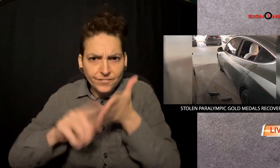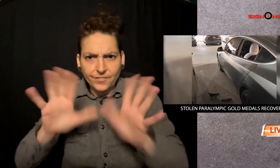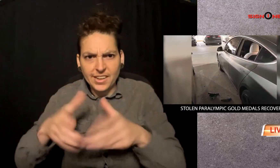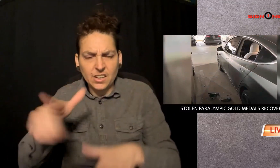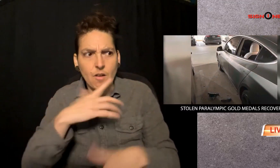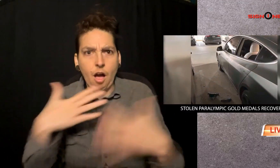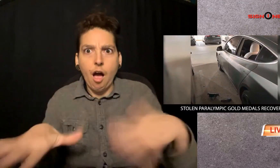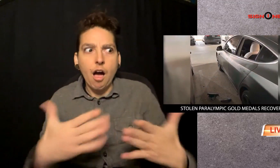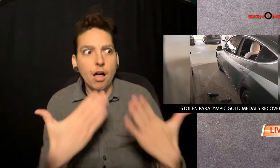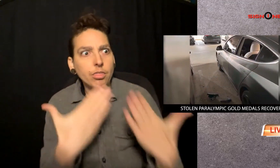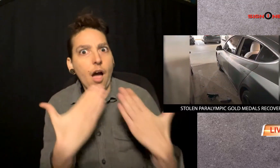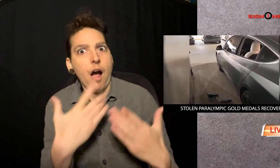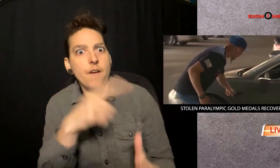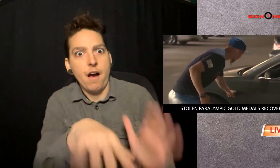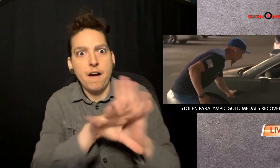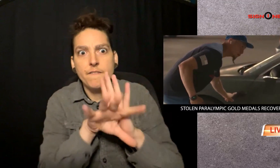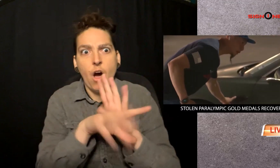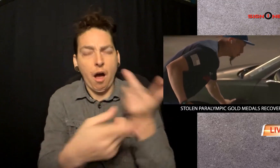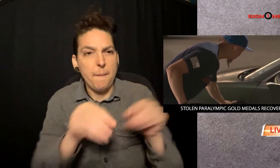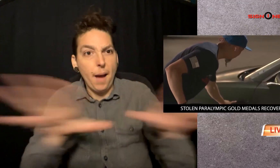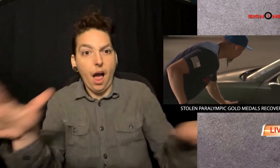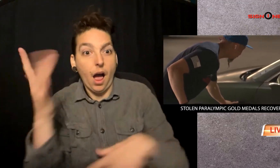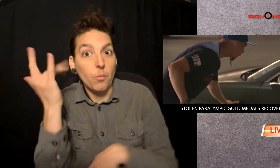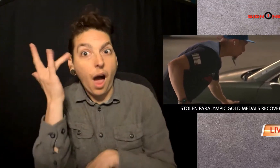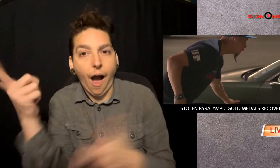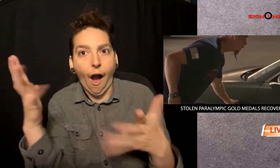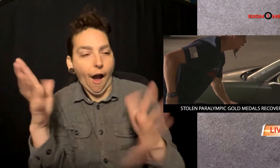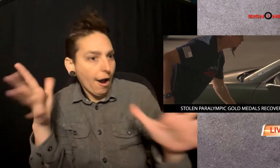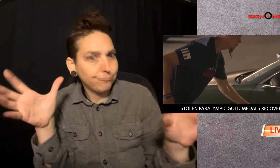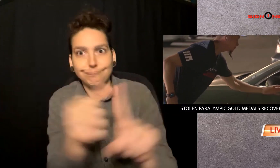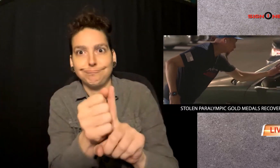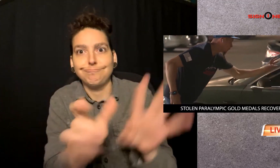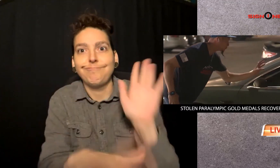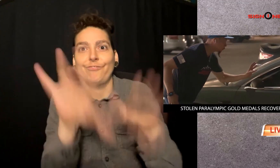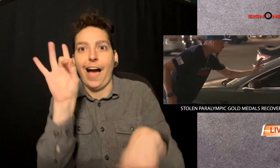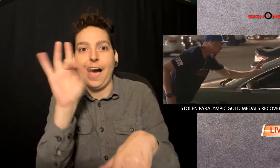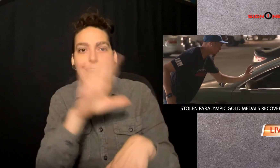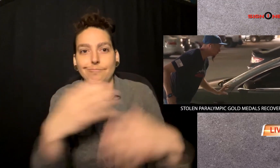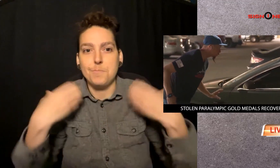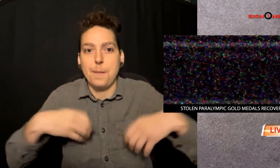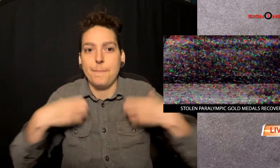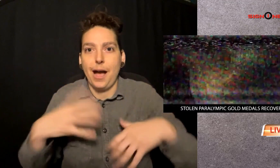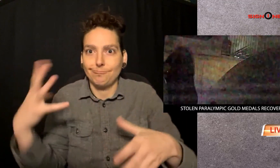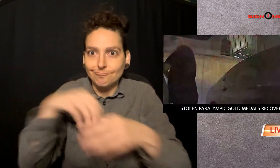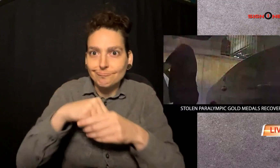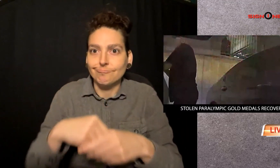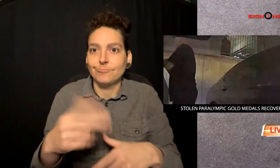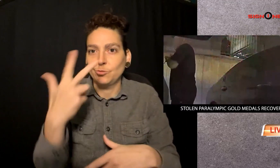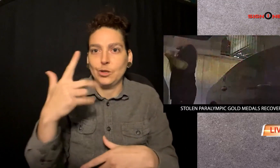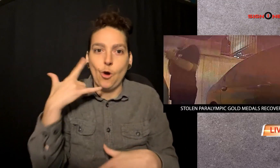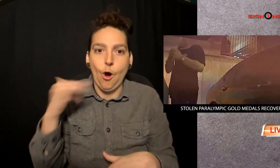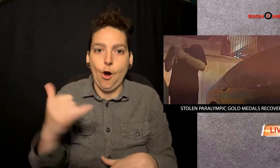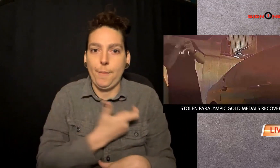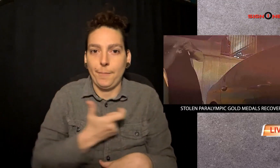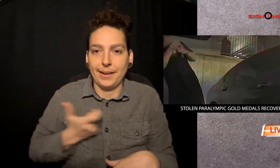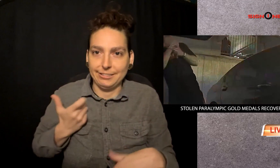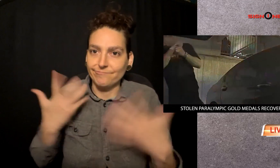Antonio police investigators say thanks to the video going viral, the backpack and the precious gold medals were quickly